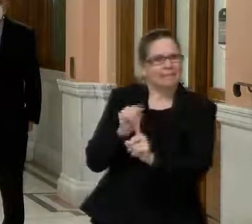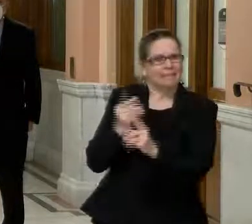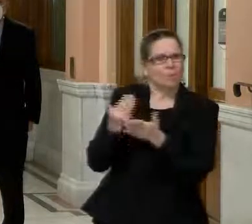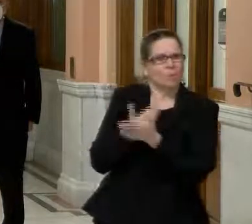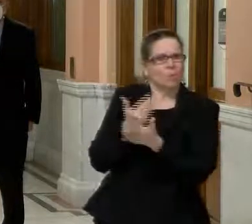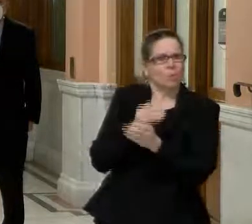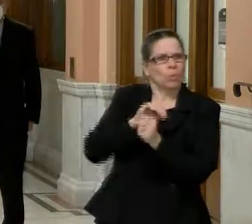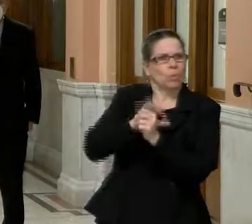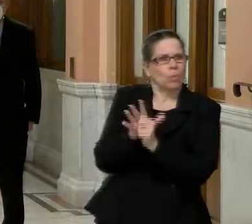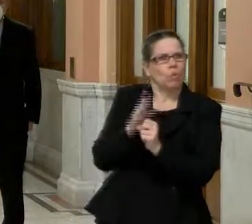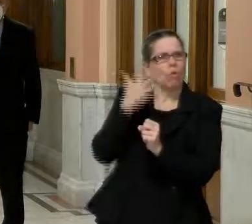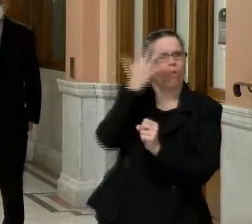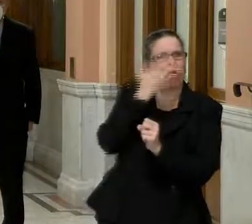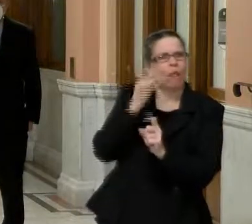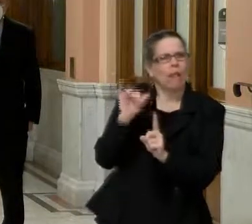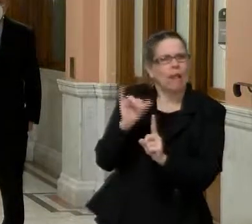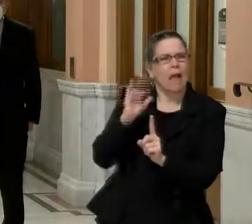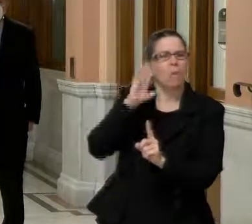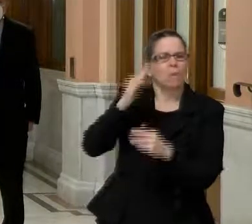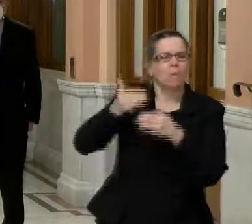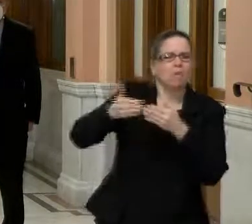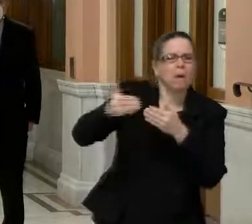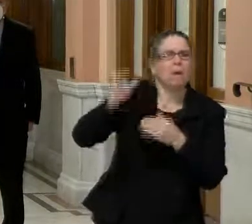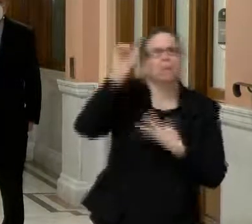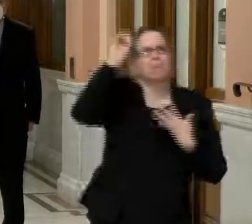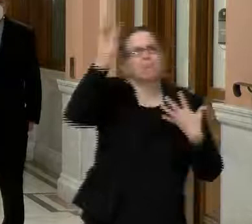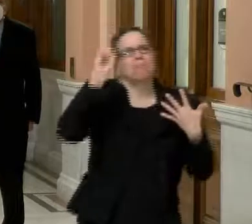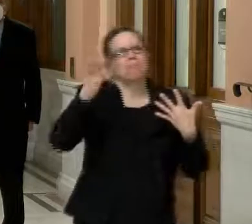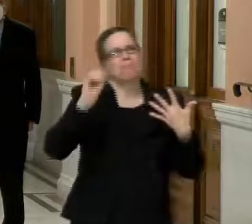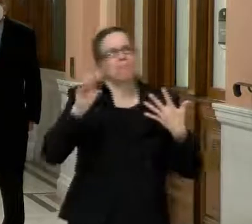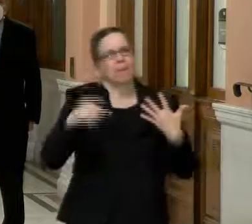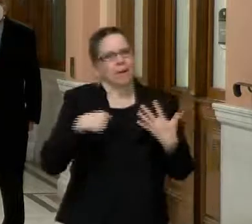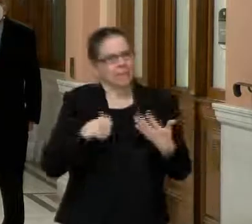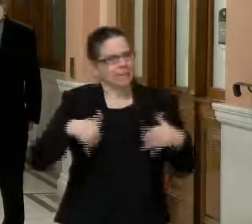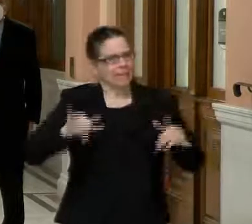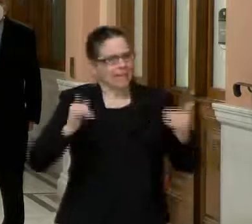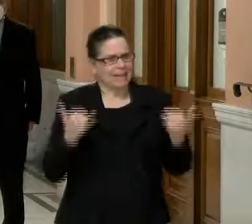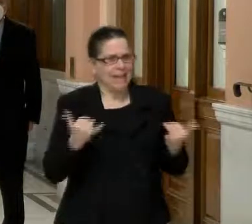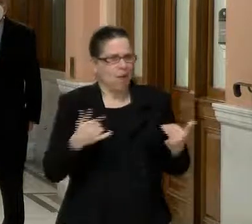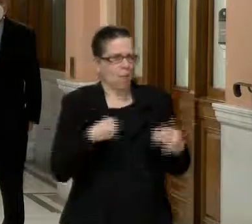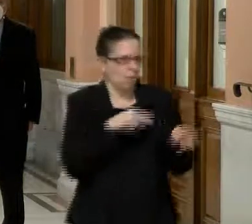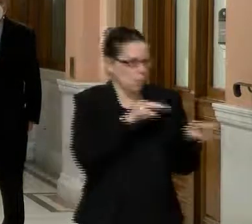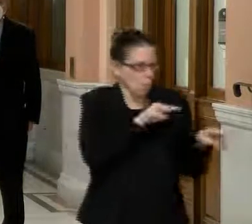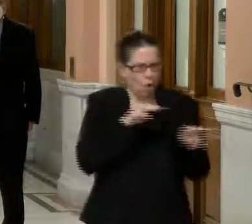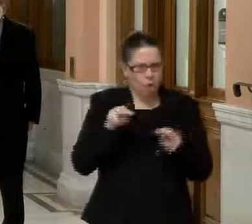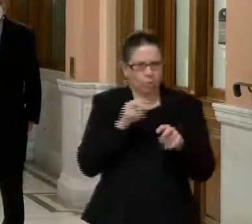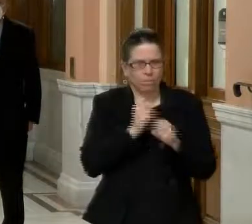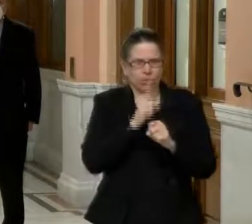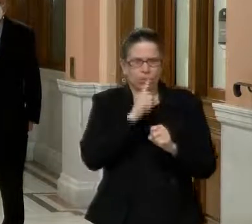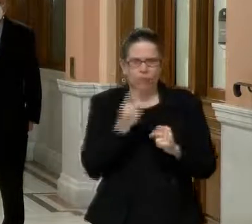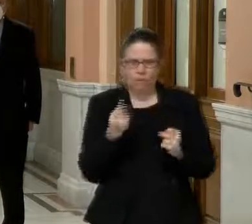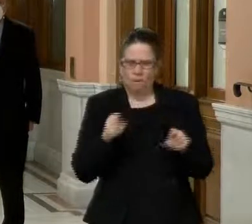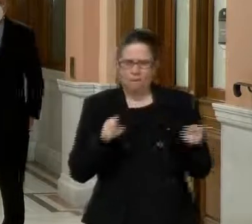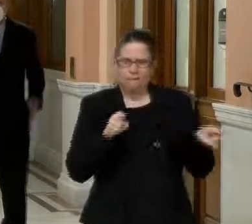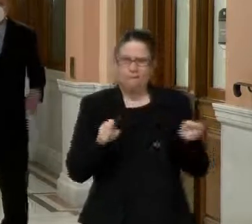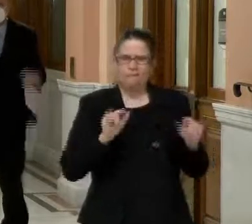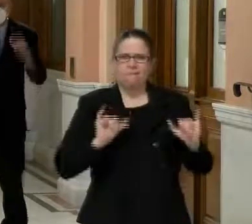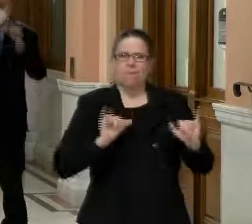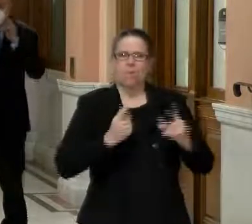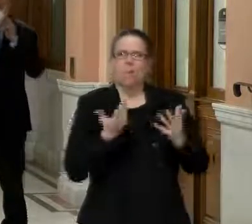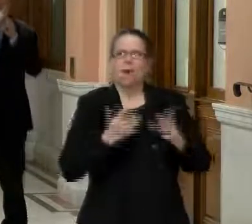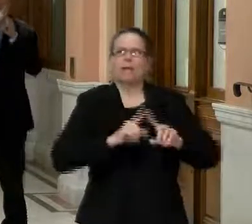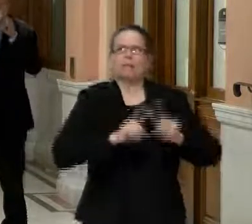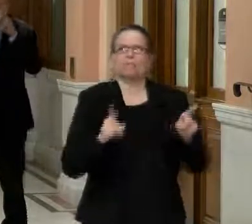else. Um, but we just are kind of right now feeling our way a little bit. But, uh, I think all the, all the